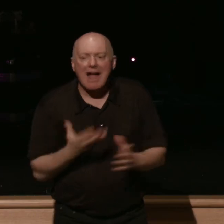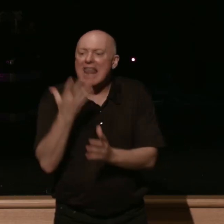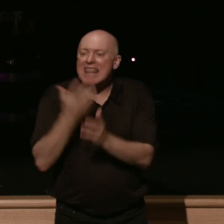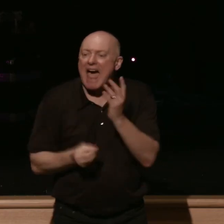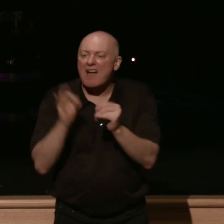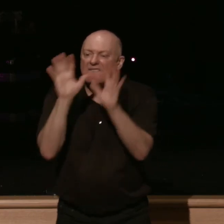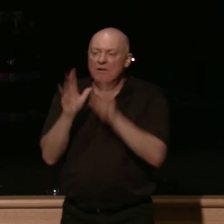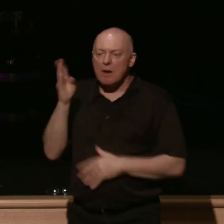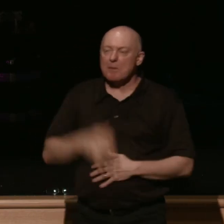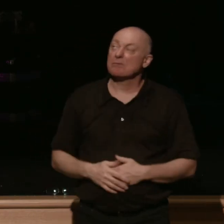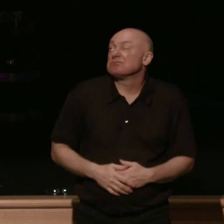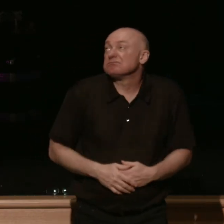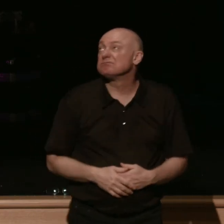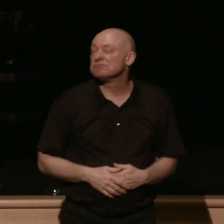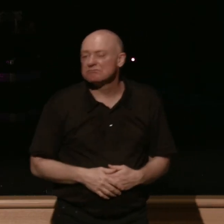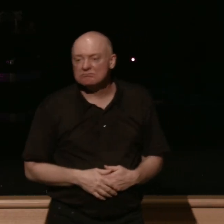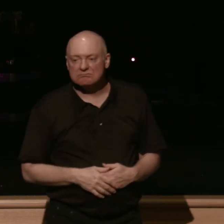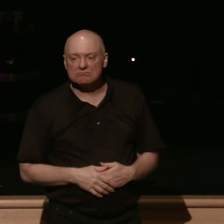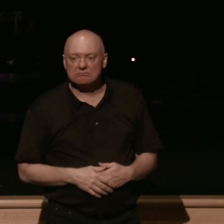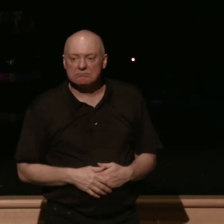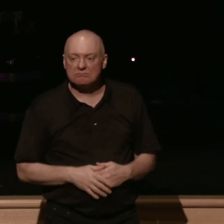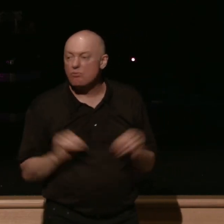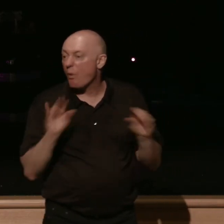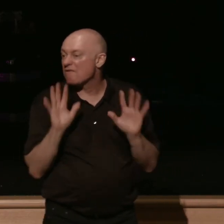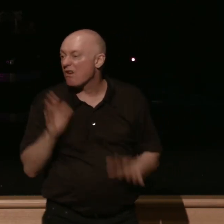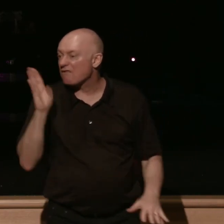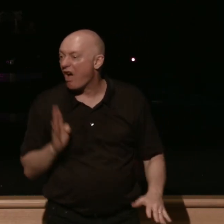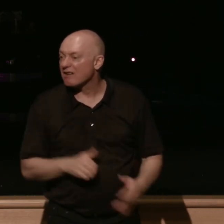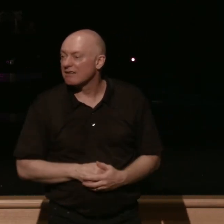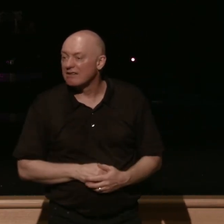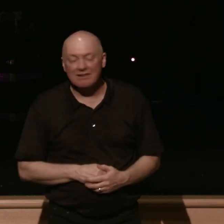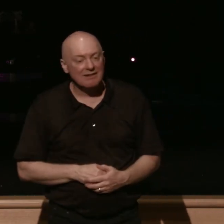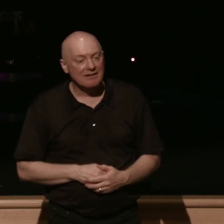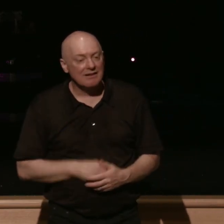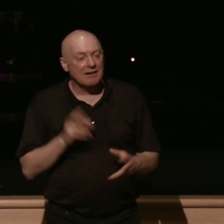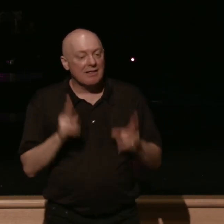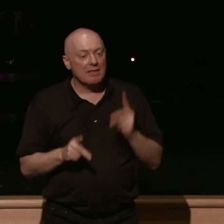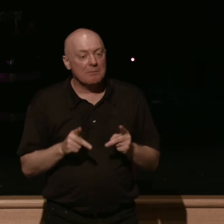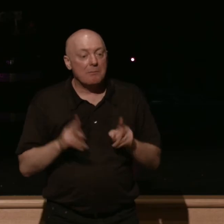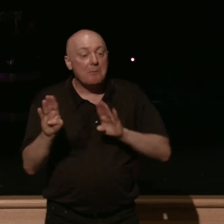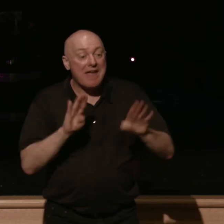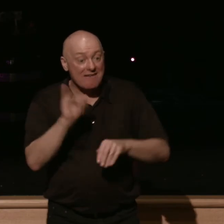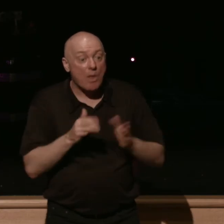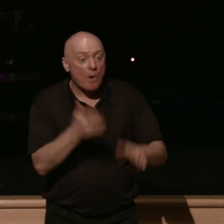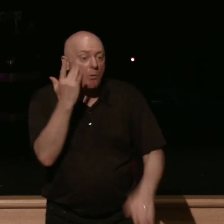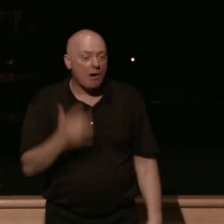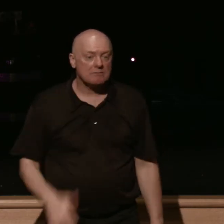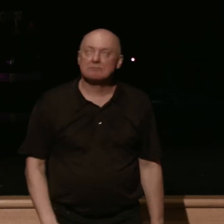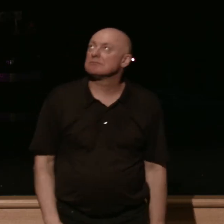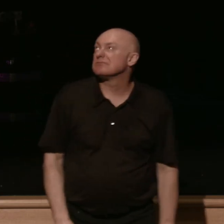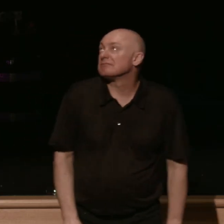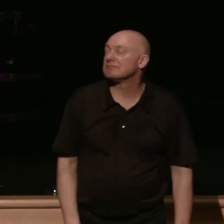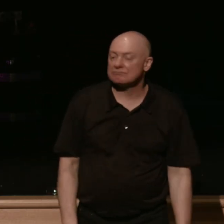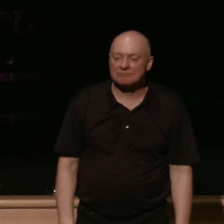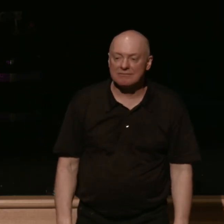of God with no fear of God the people behave in this way I will judge